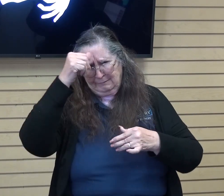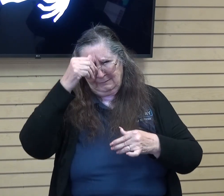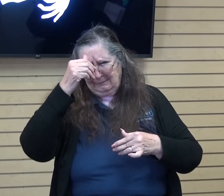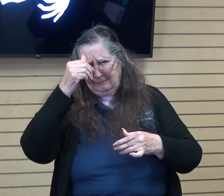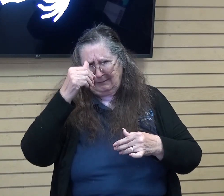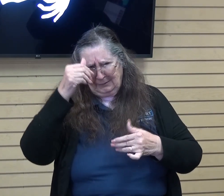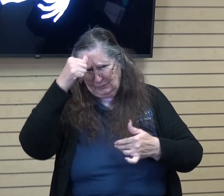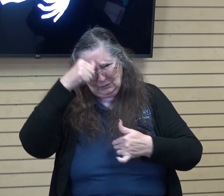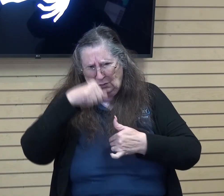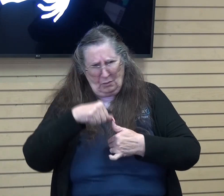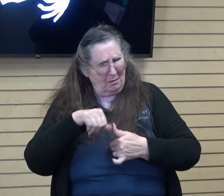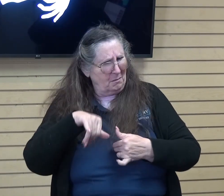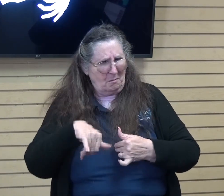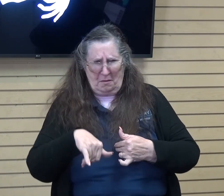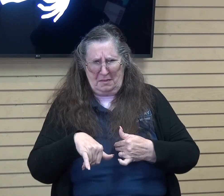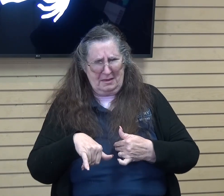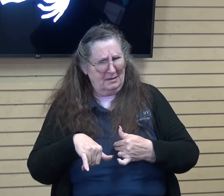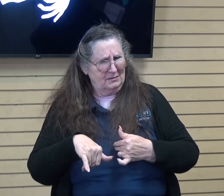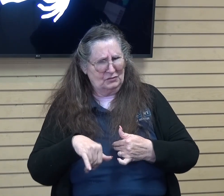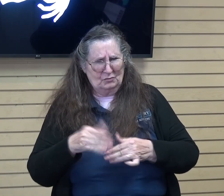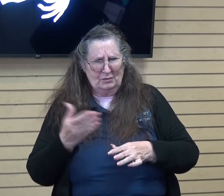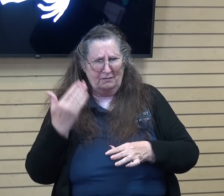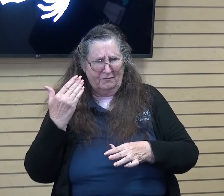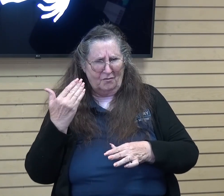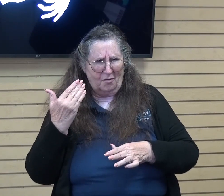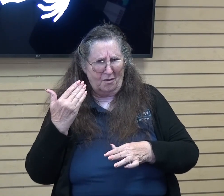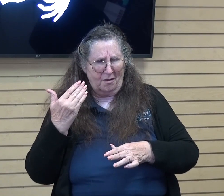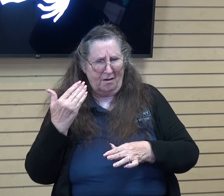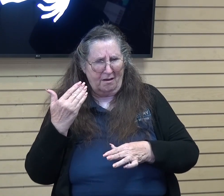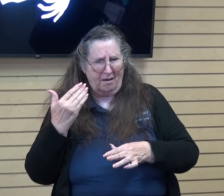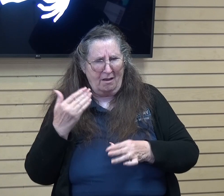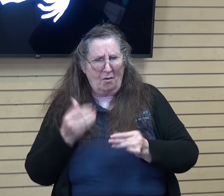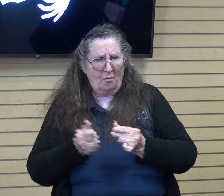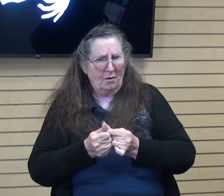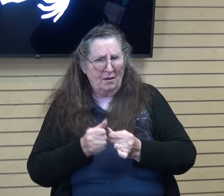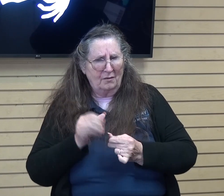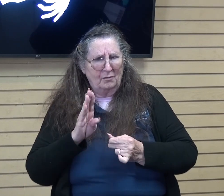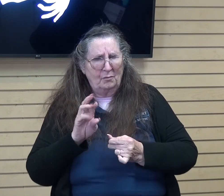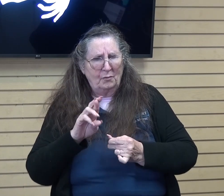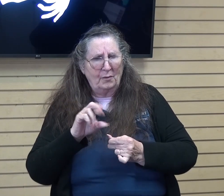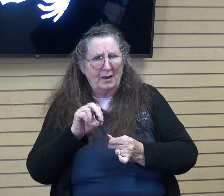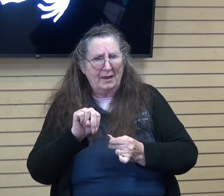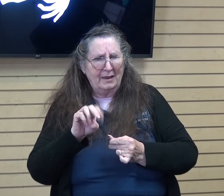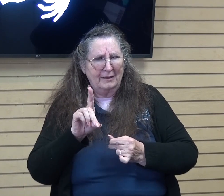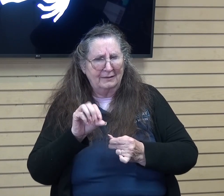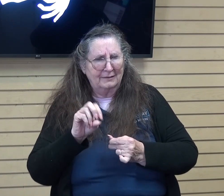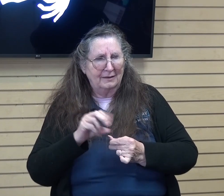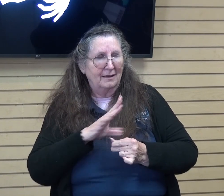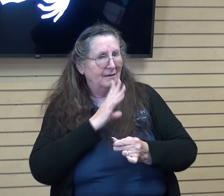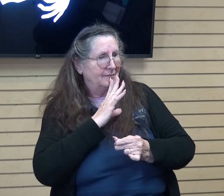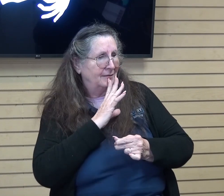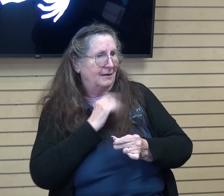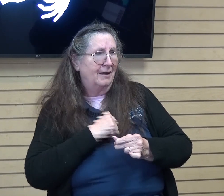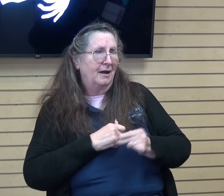we did not do this on the walk that i did with brandon and so i had to turn around tell the ladies i'm so sorry